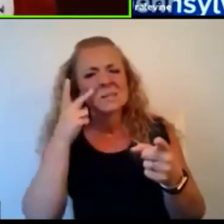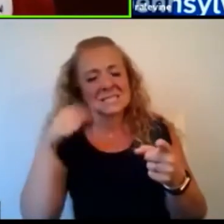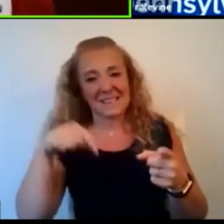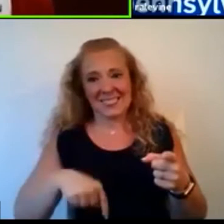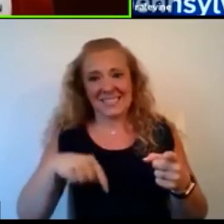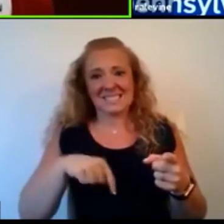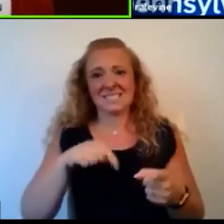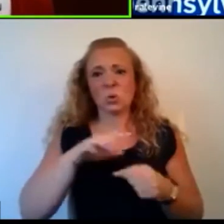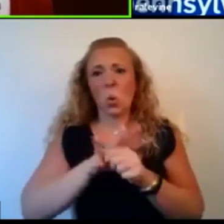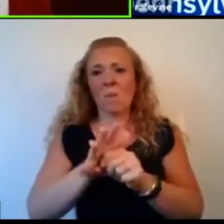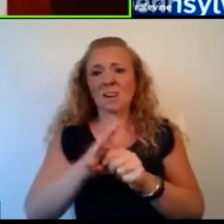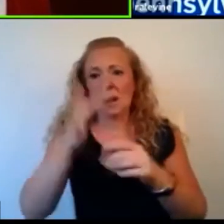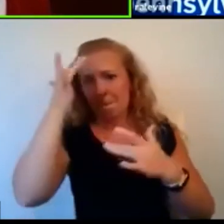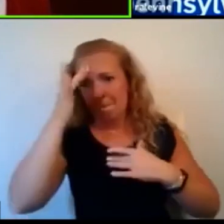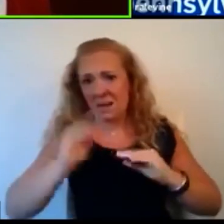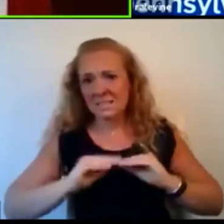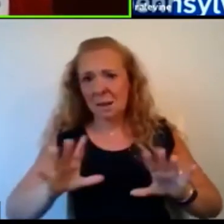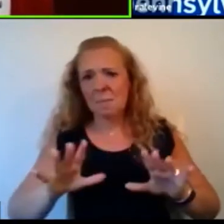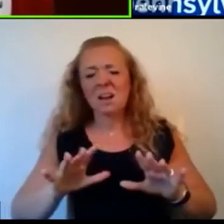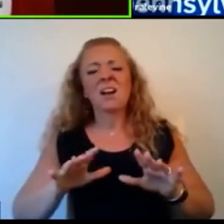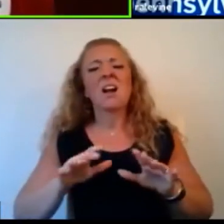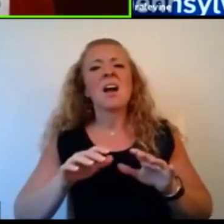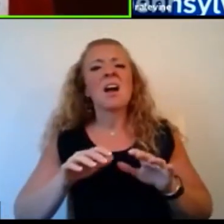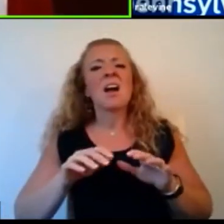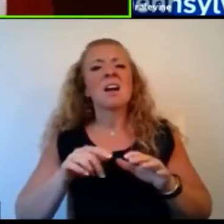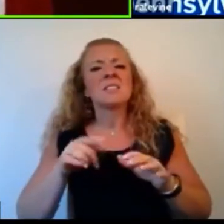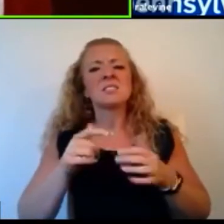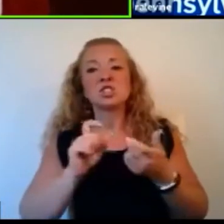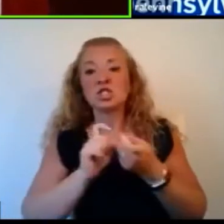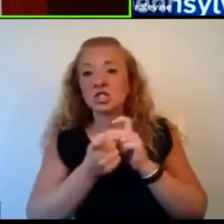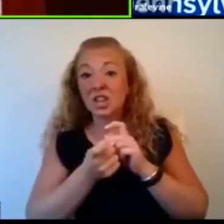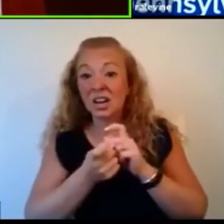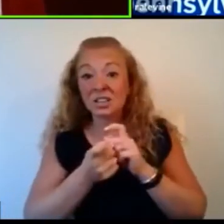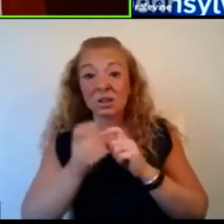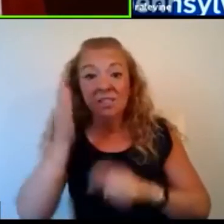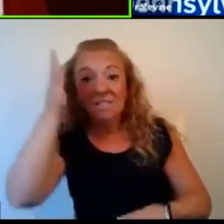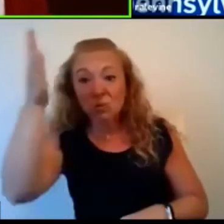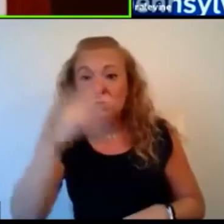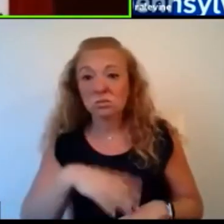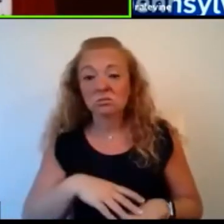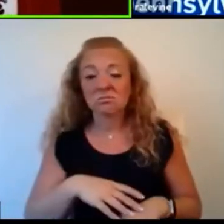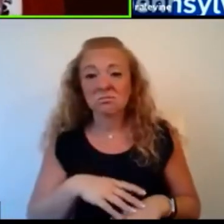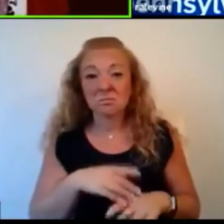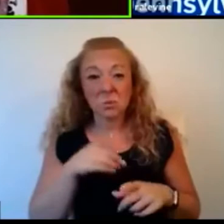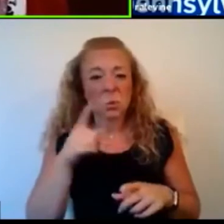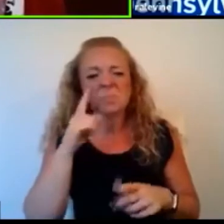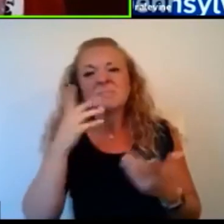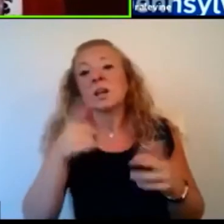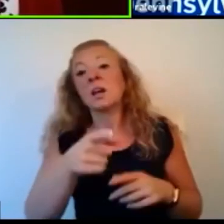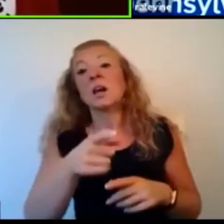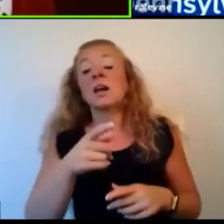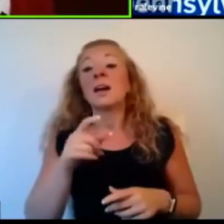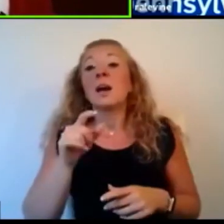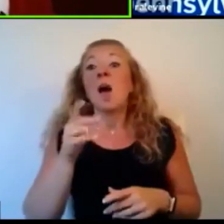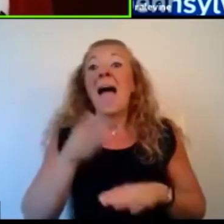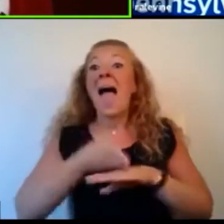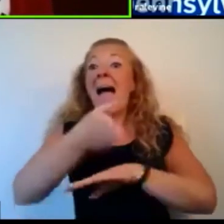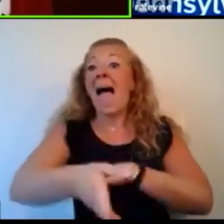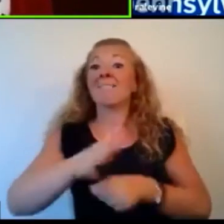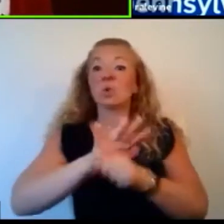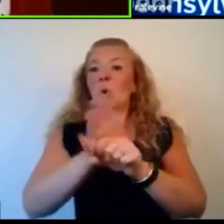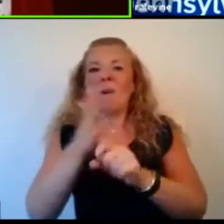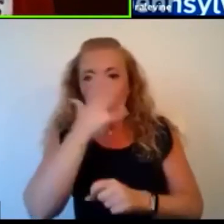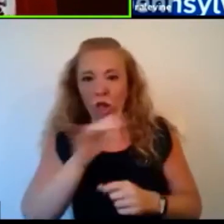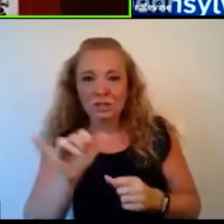things in the future? How do you see it changing priority areas or not? What do you think post COVID looks like for your,